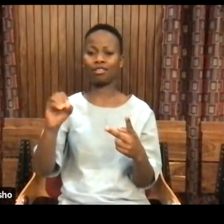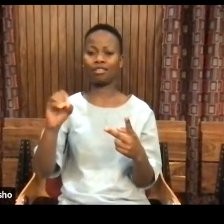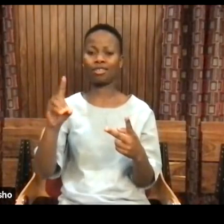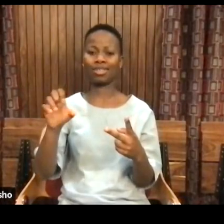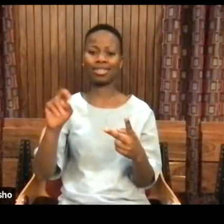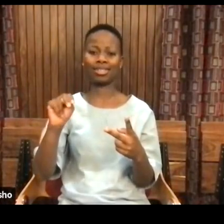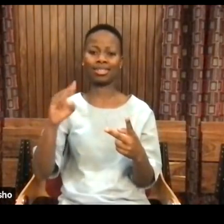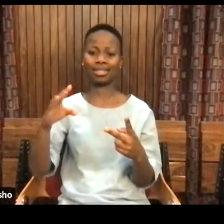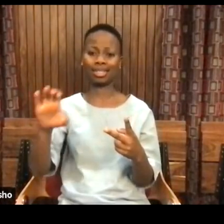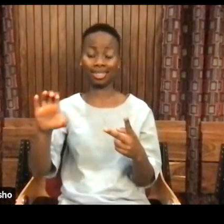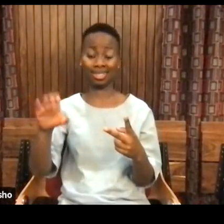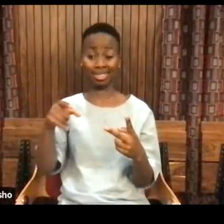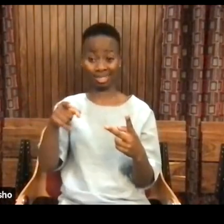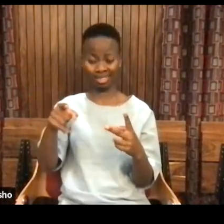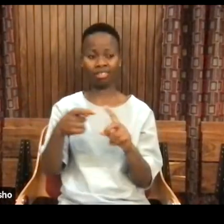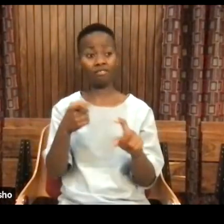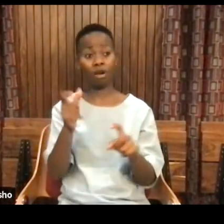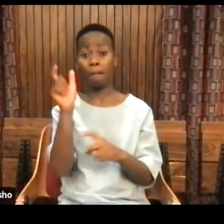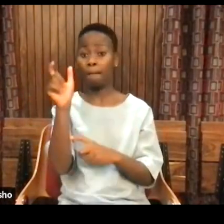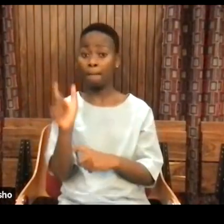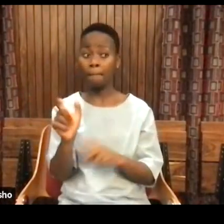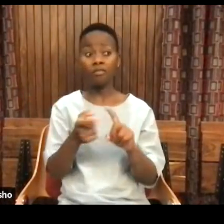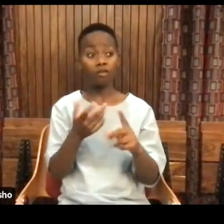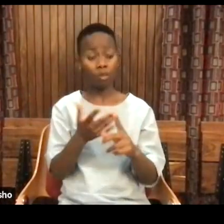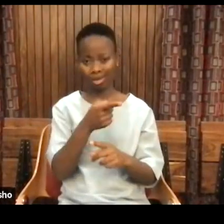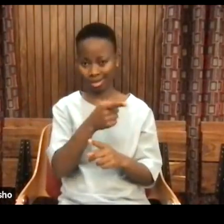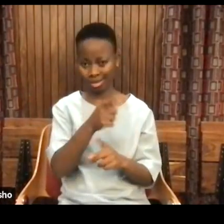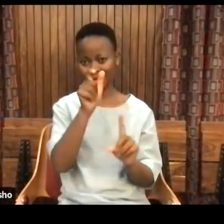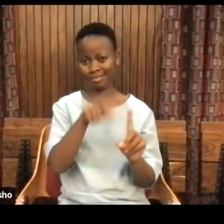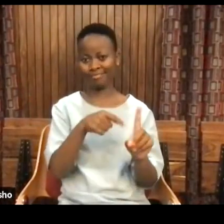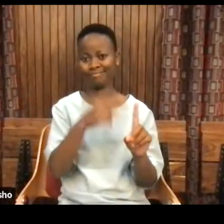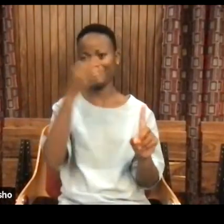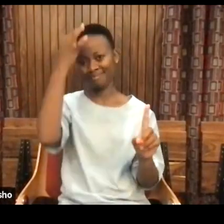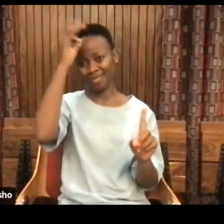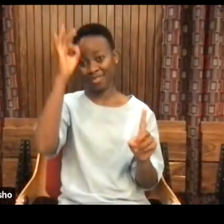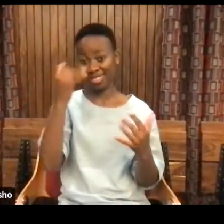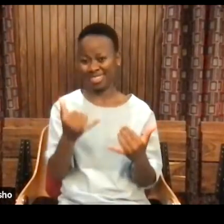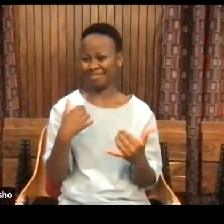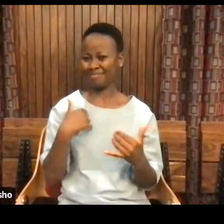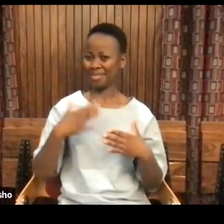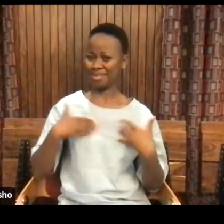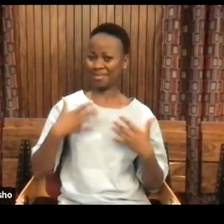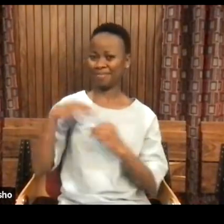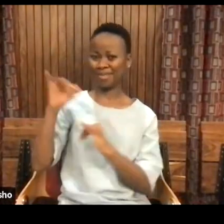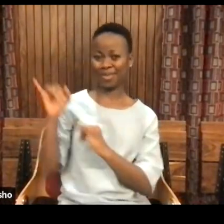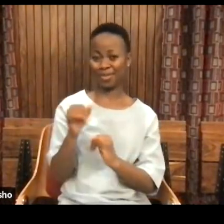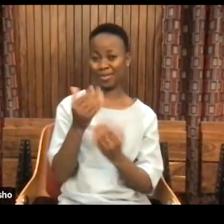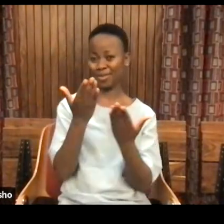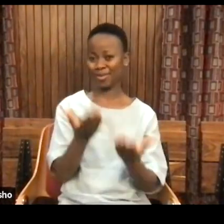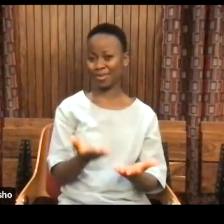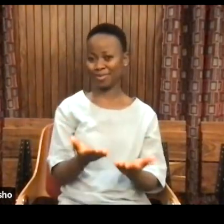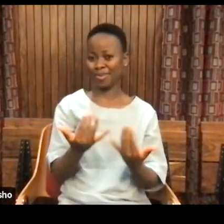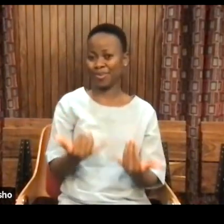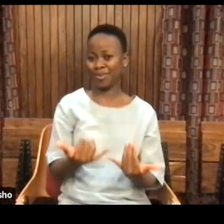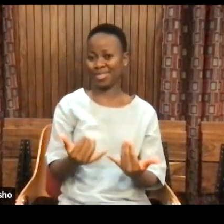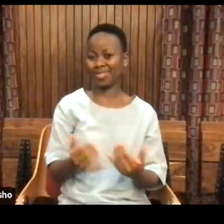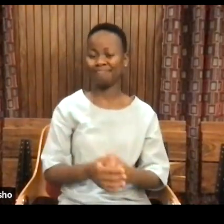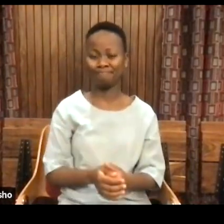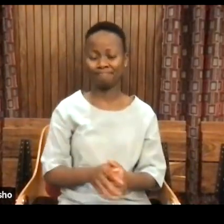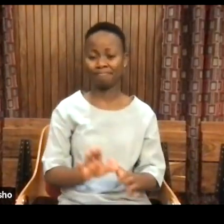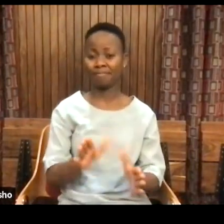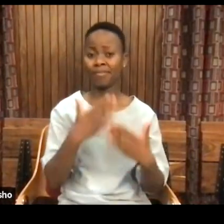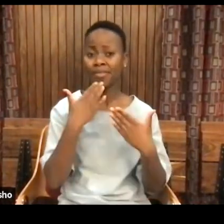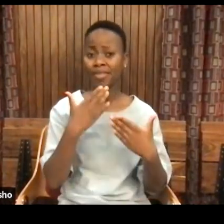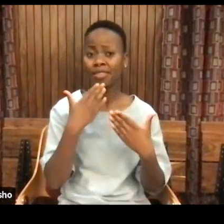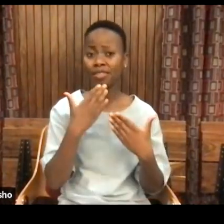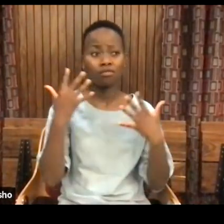to the desk of Professor Aragodon. Prof, I'm delighted to be the one introducing you today, once again. Thank